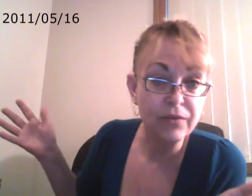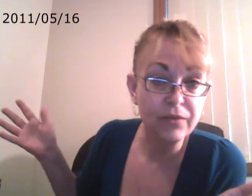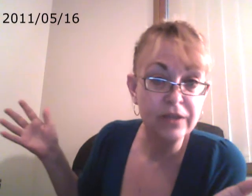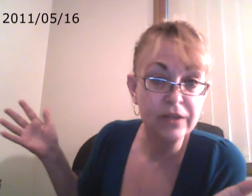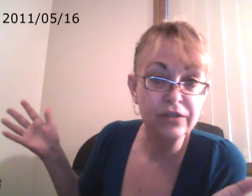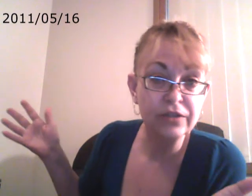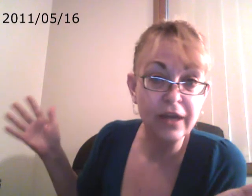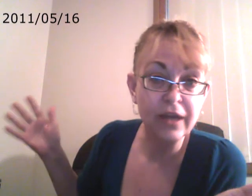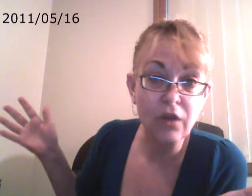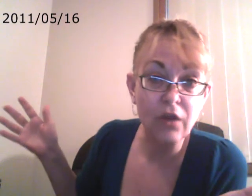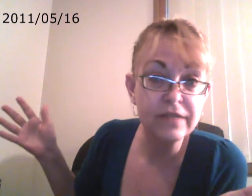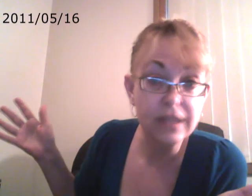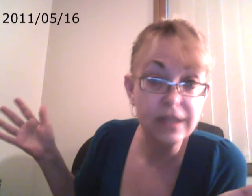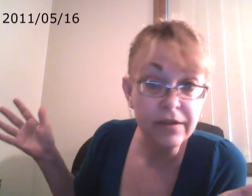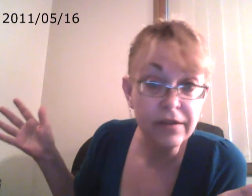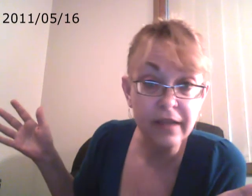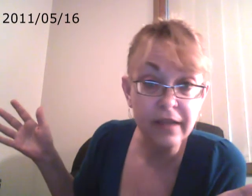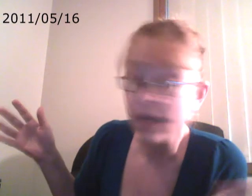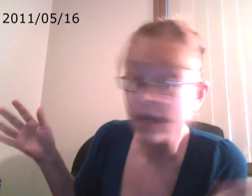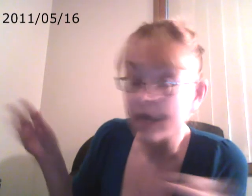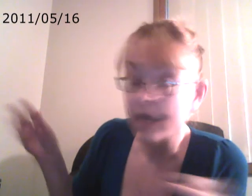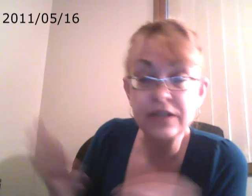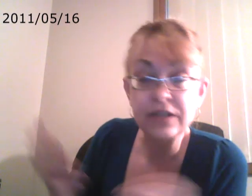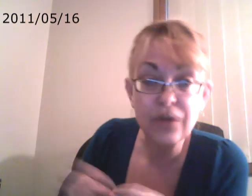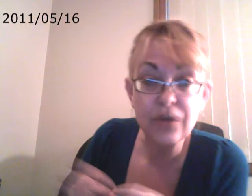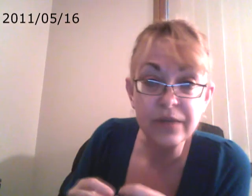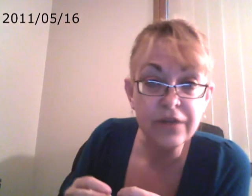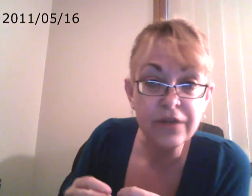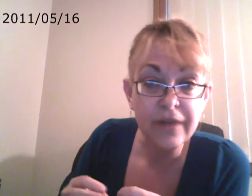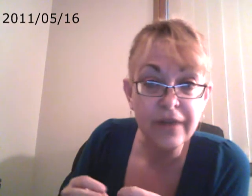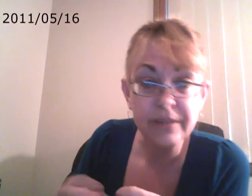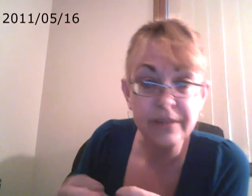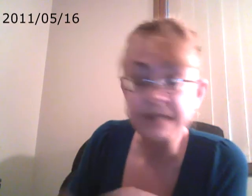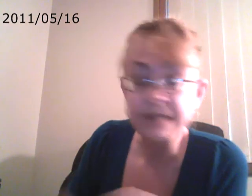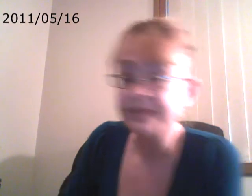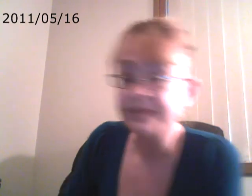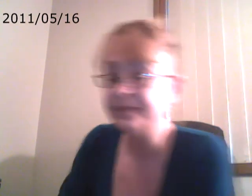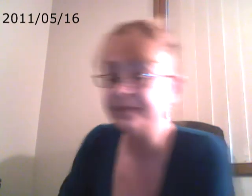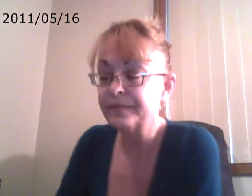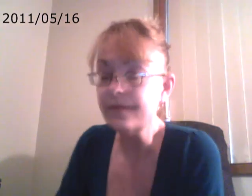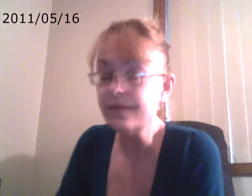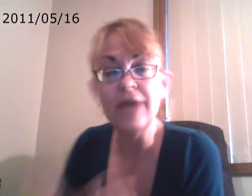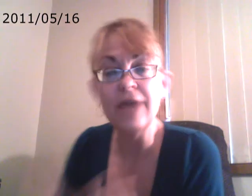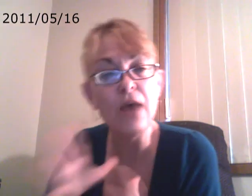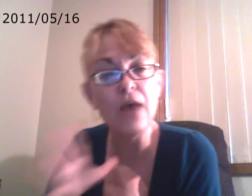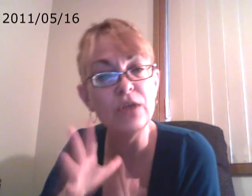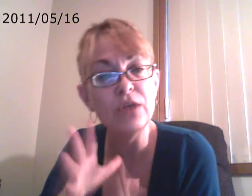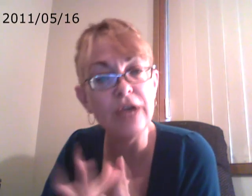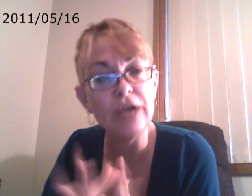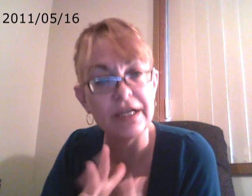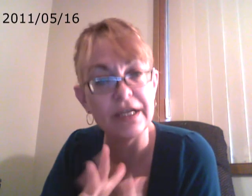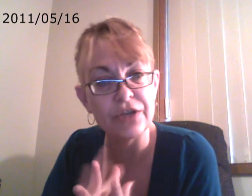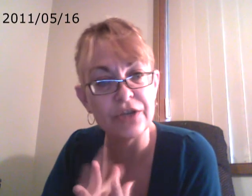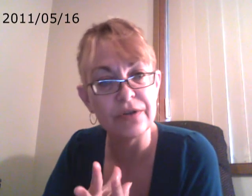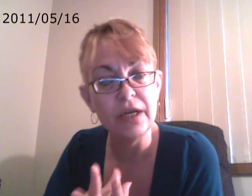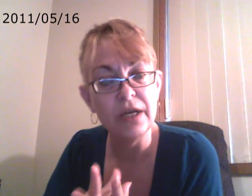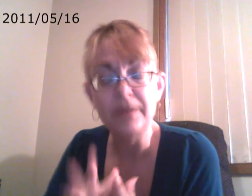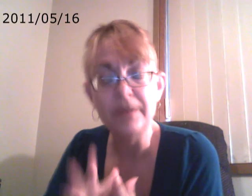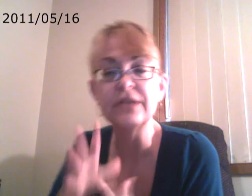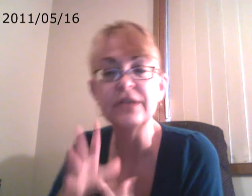wanted to look at all of these little things that start within our families of how we look at each other. Because not